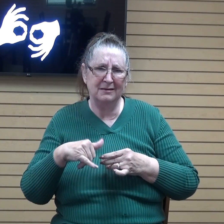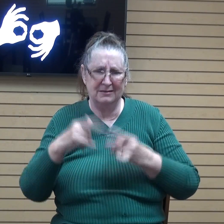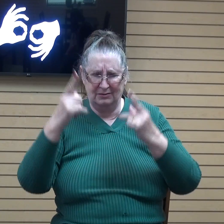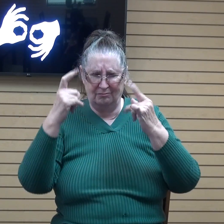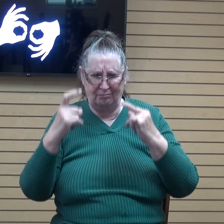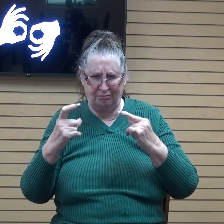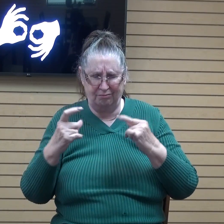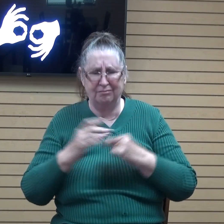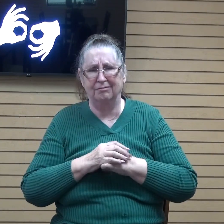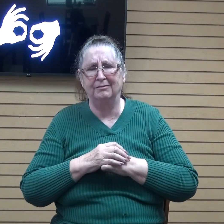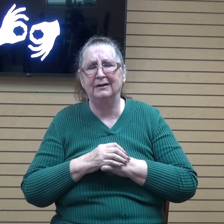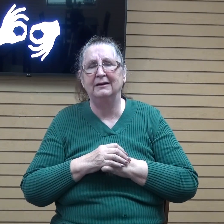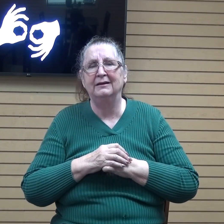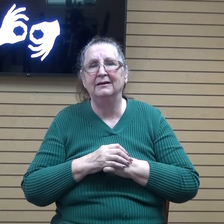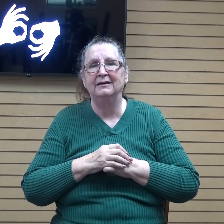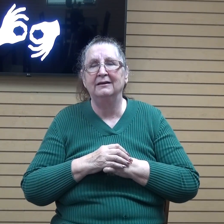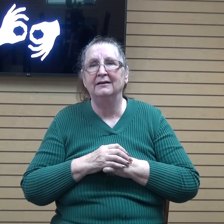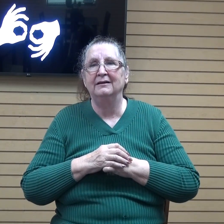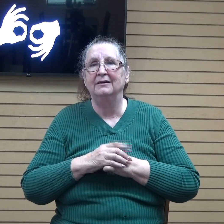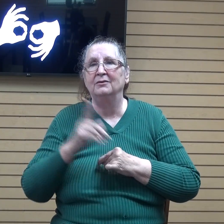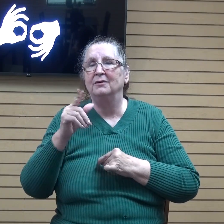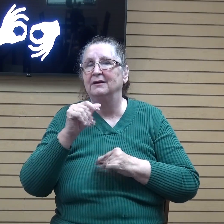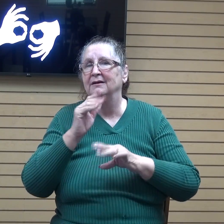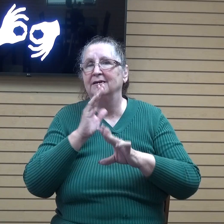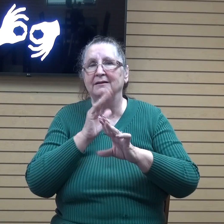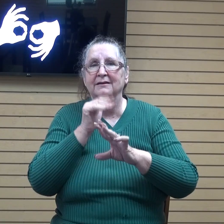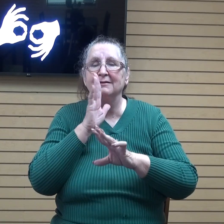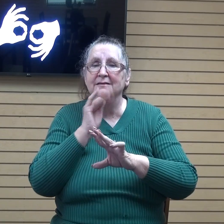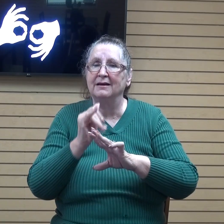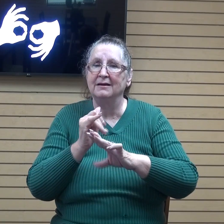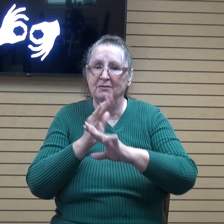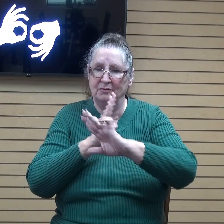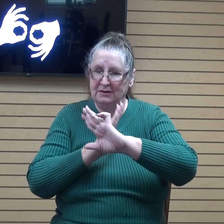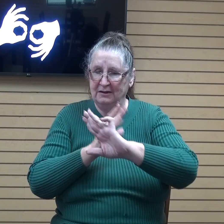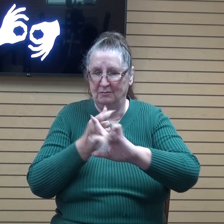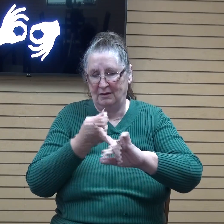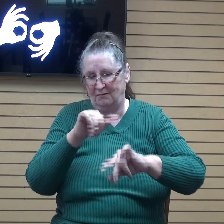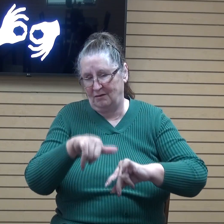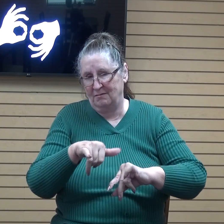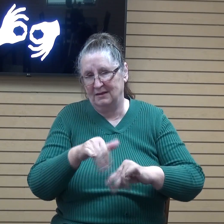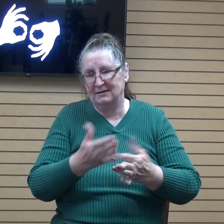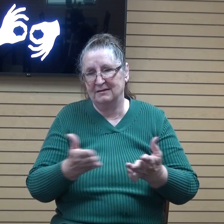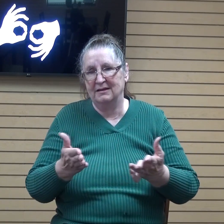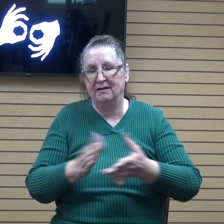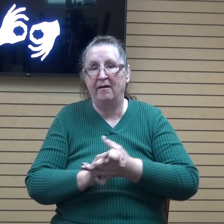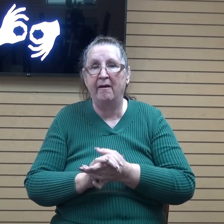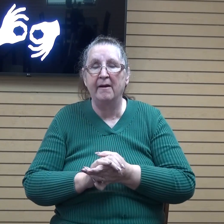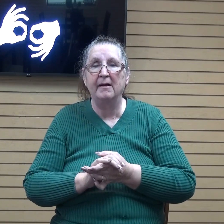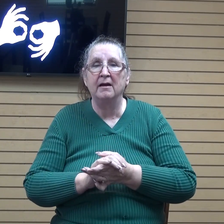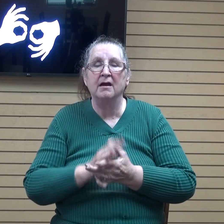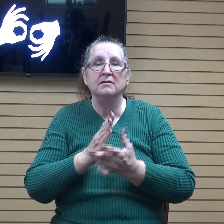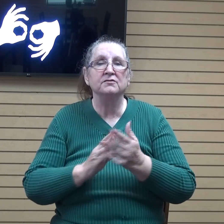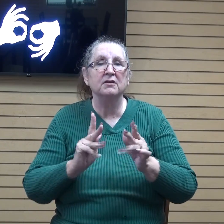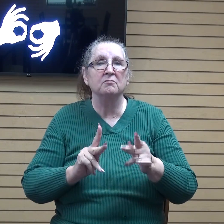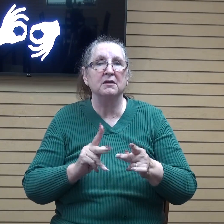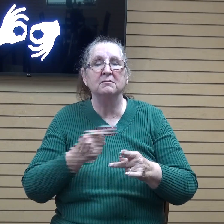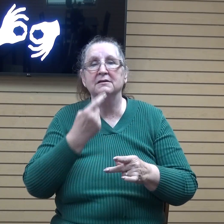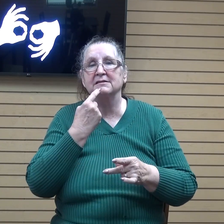um why isn't he protecting me from this and some will say you know to question